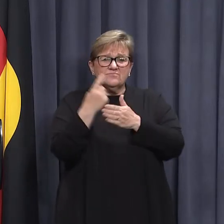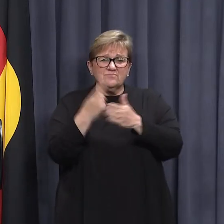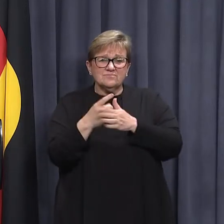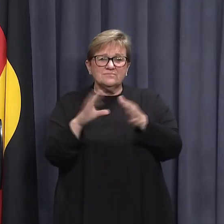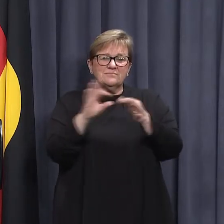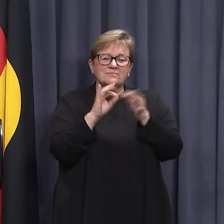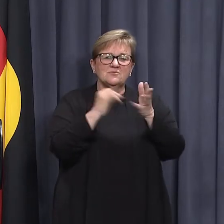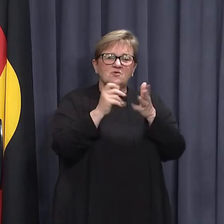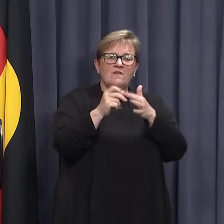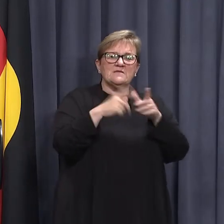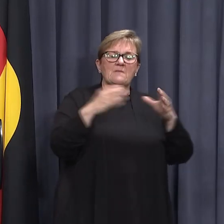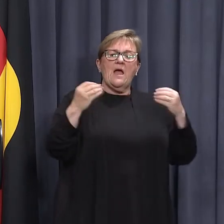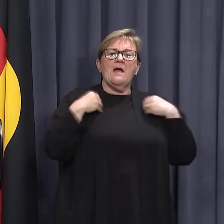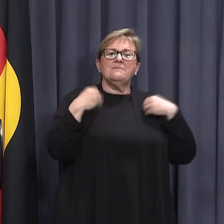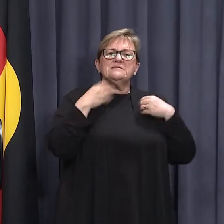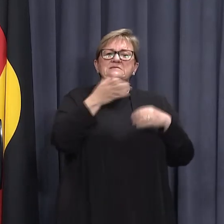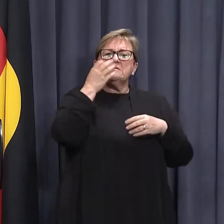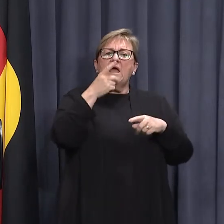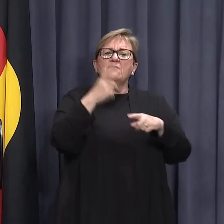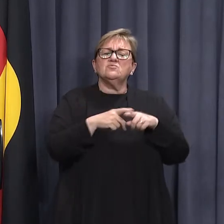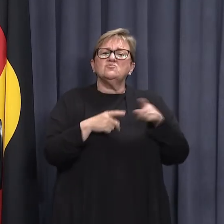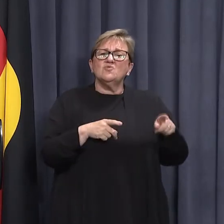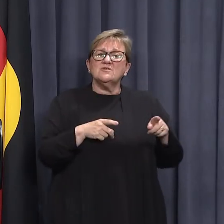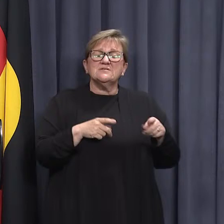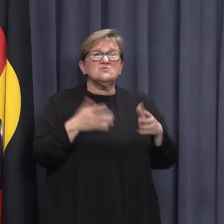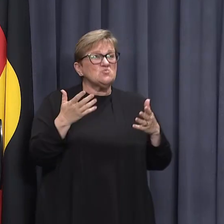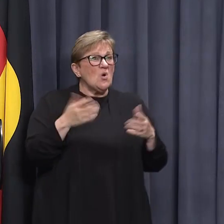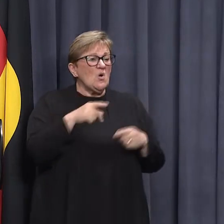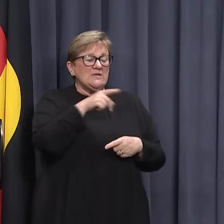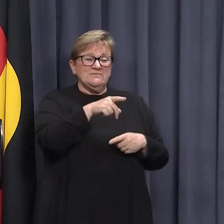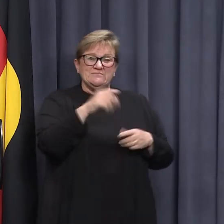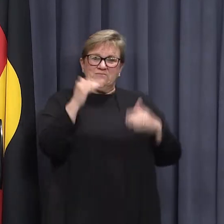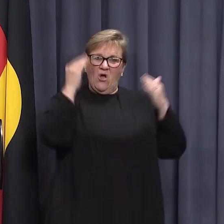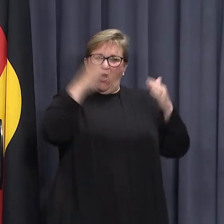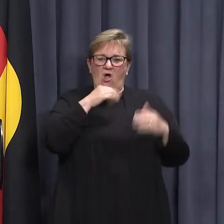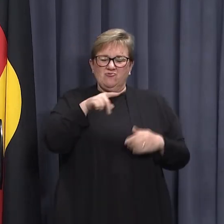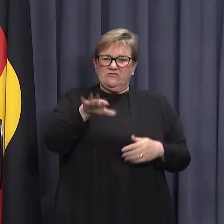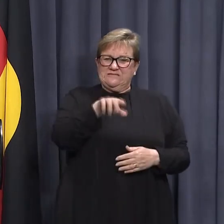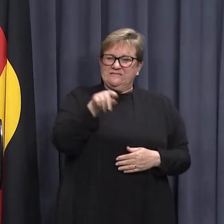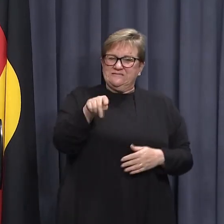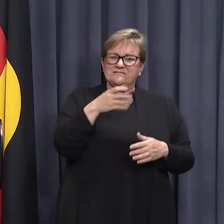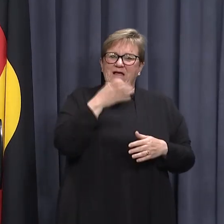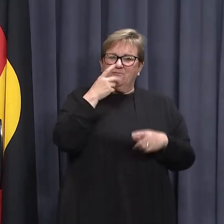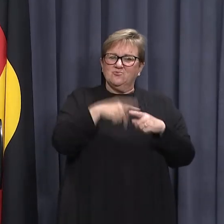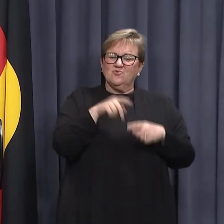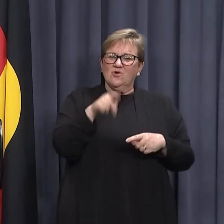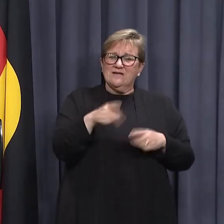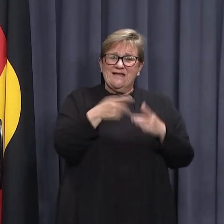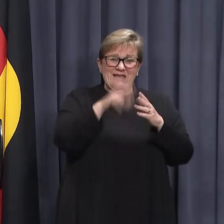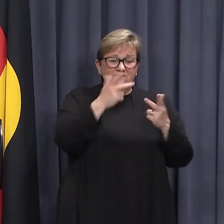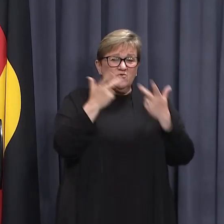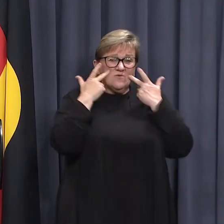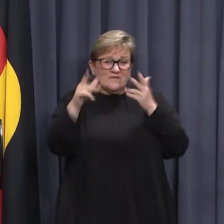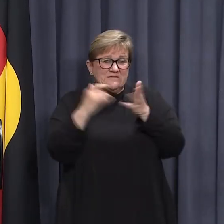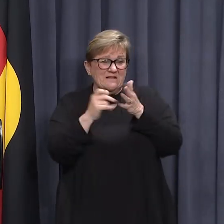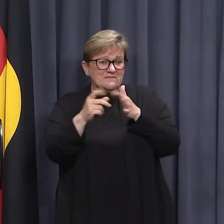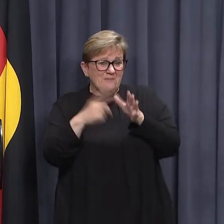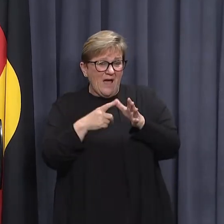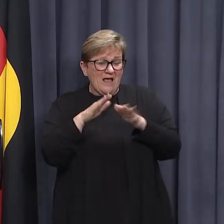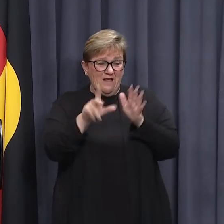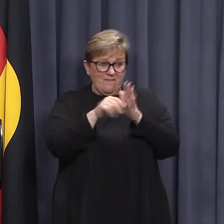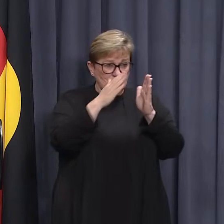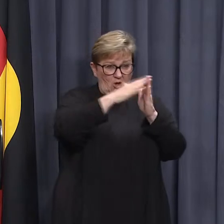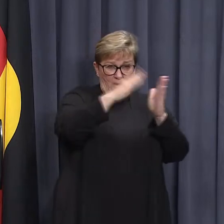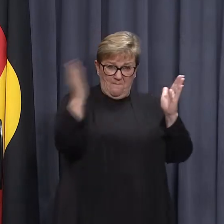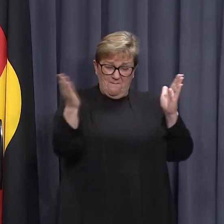to the spa business in Apple Cross. So this is clearly a high exposure risk site and if you visited this site during the